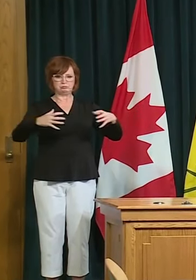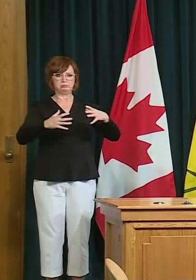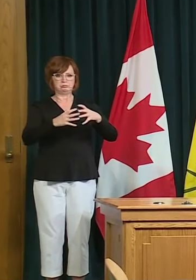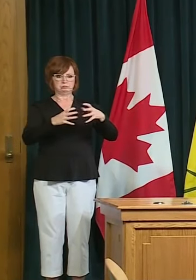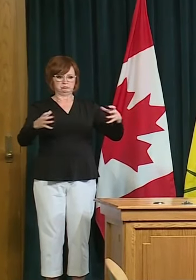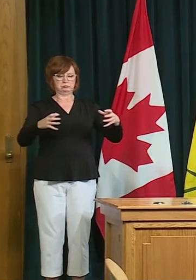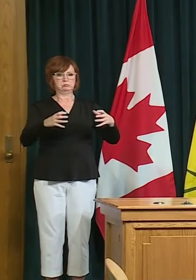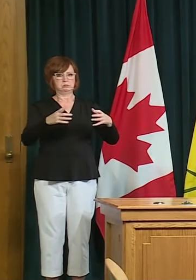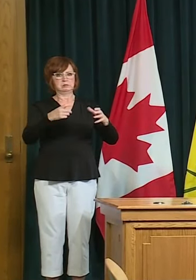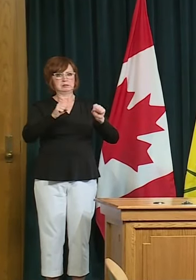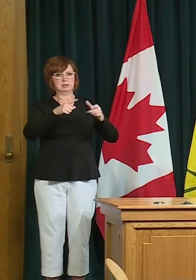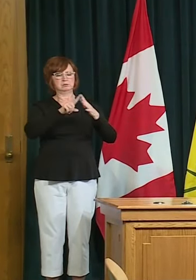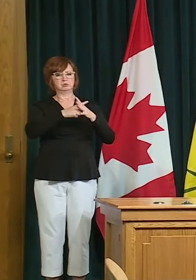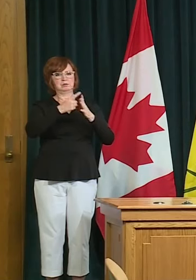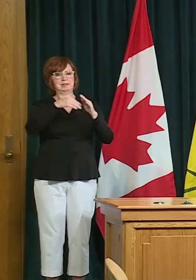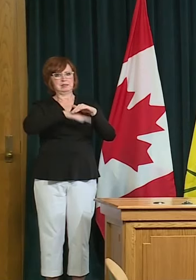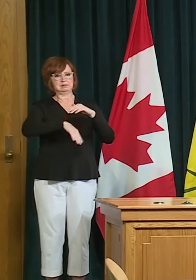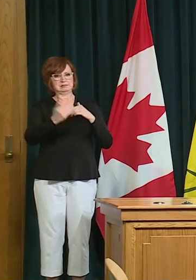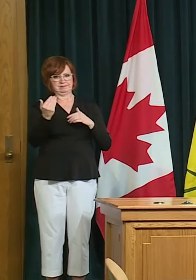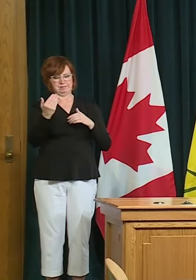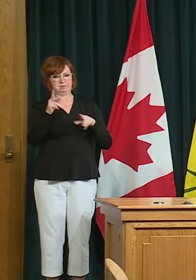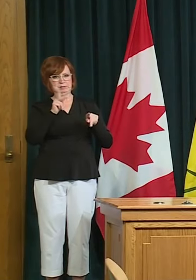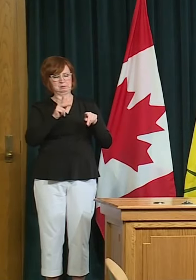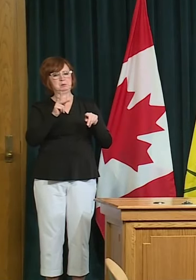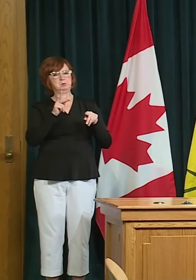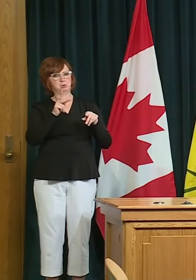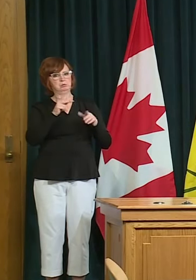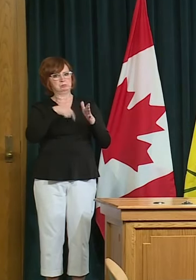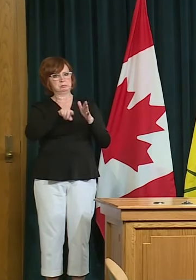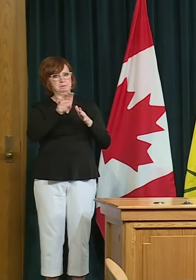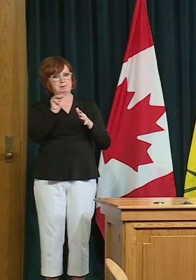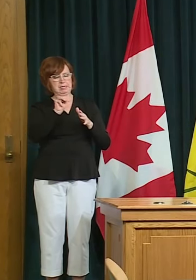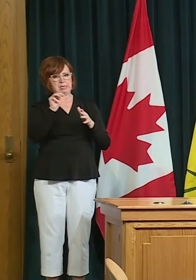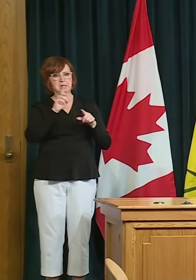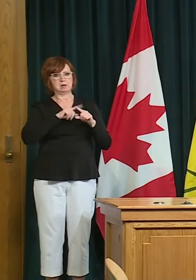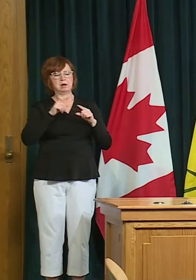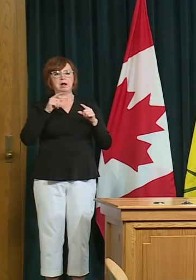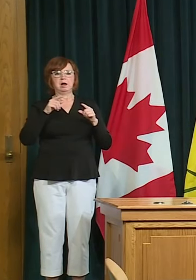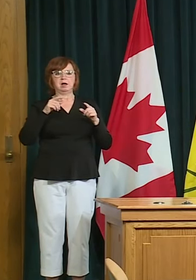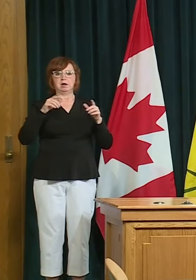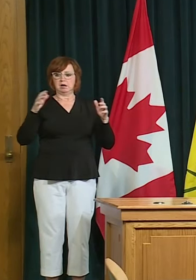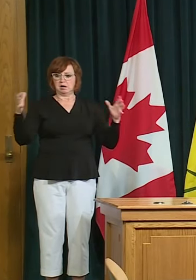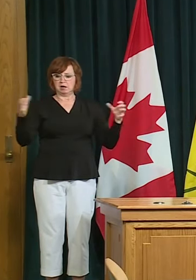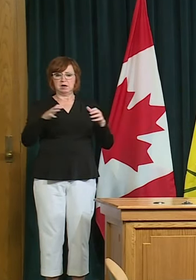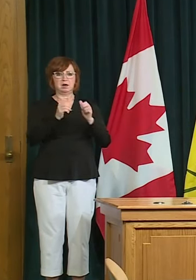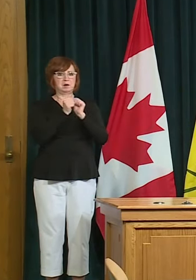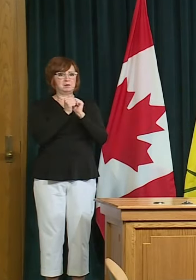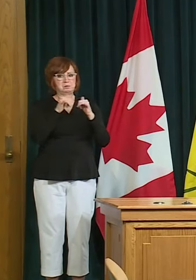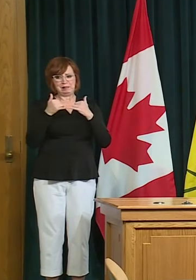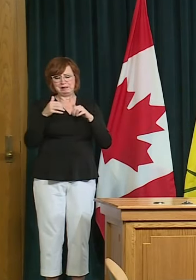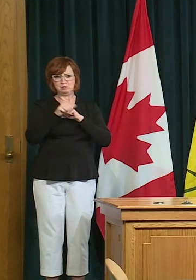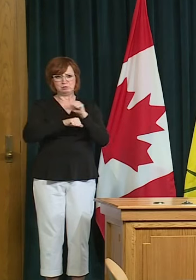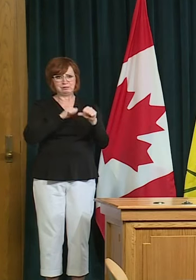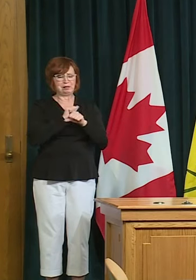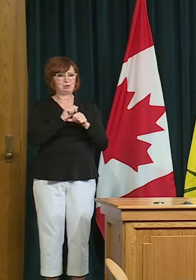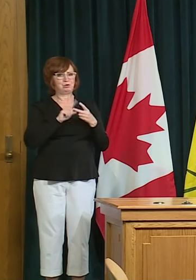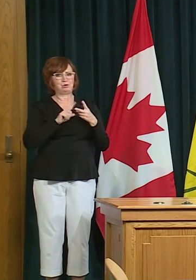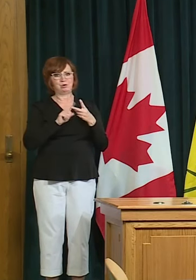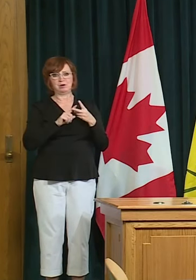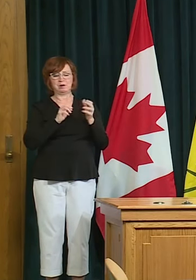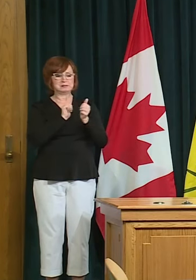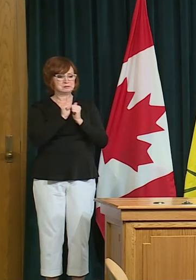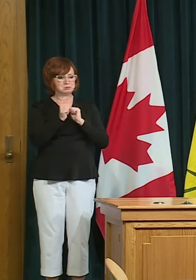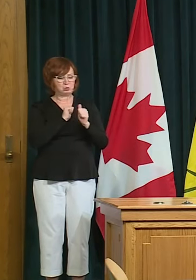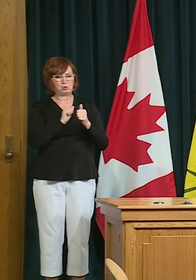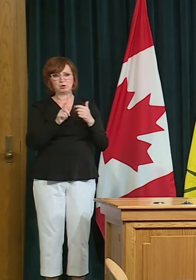now playing mostly outdoors cycling or playing something together the soccer or other sports that's one thing